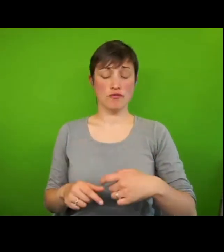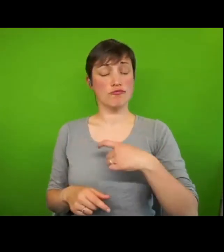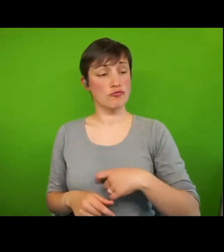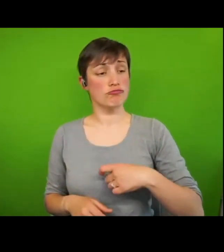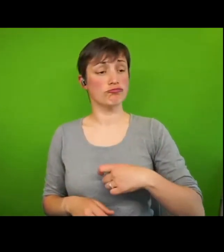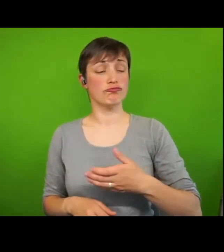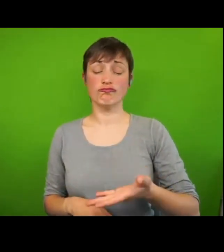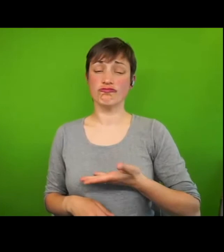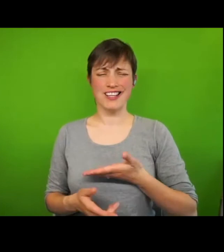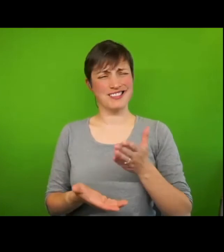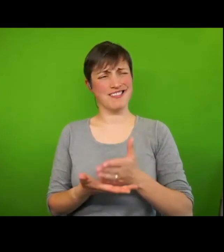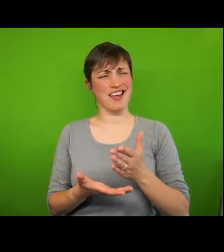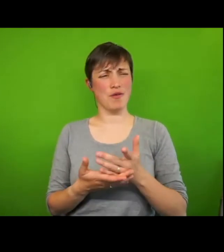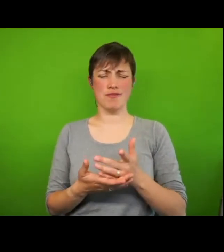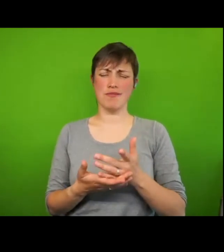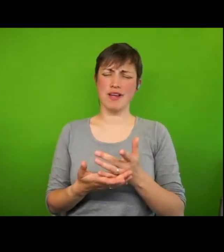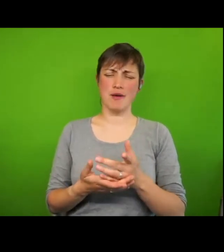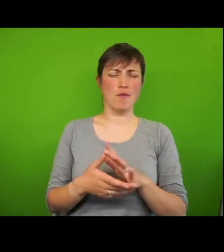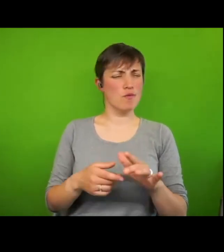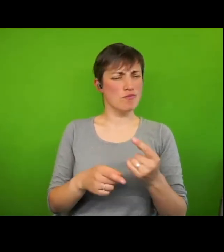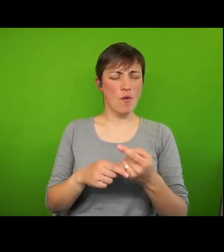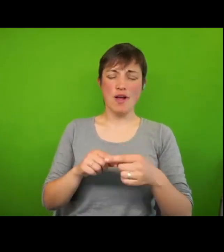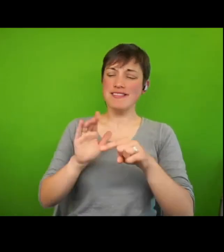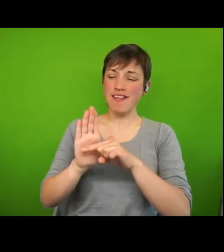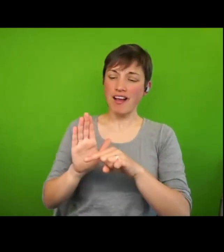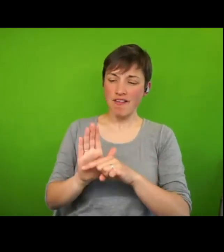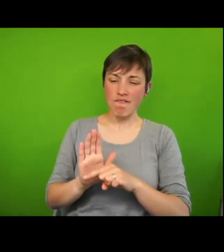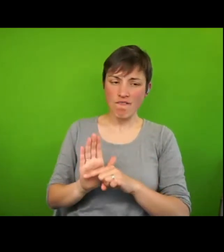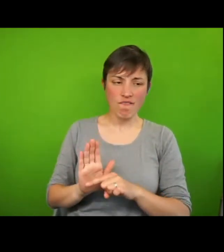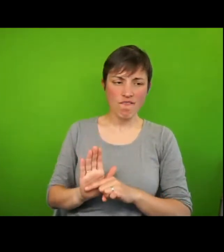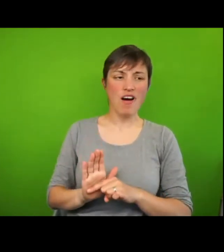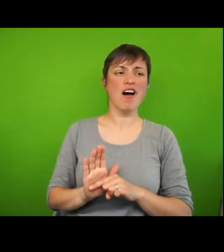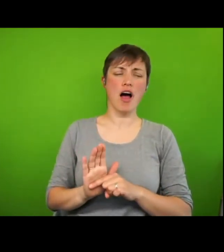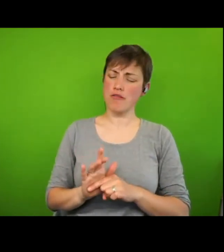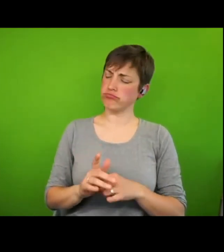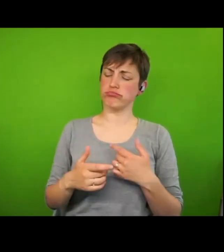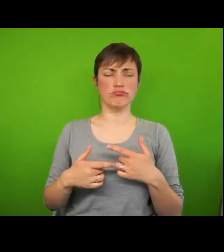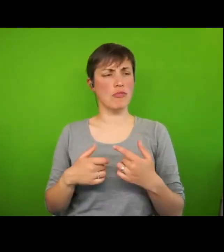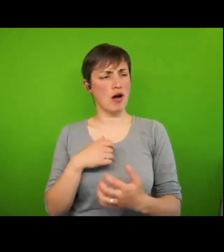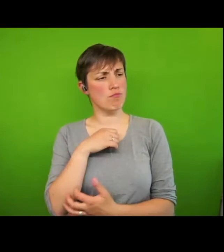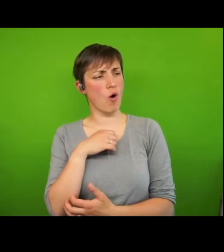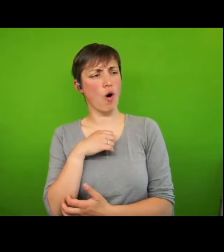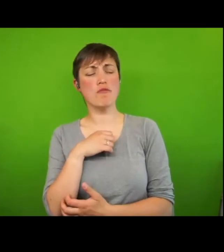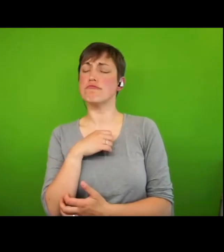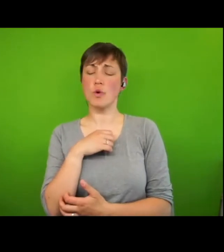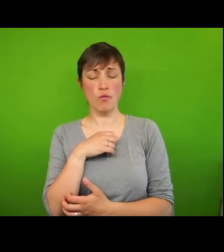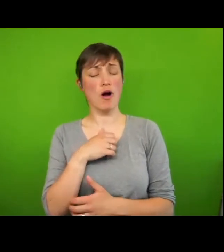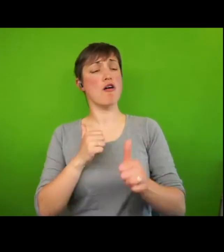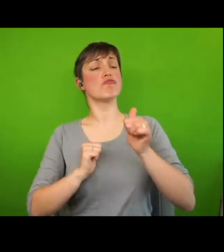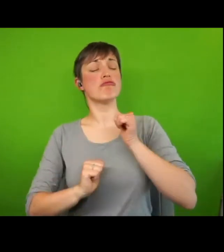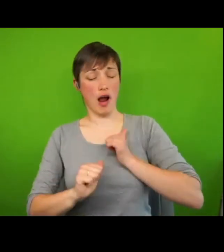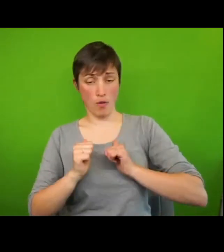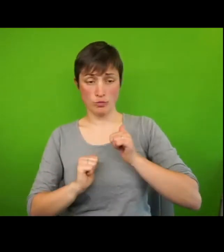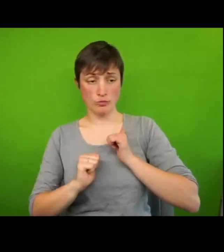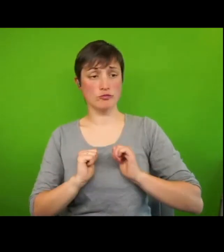associations that identifying as poor typically provokes. Proud to be poor is not a